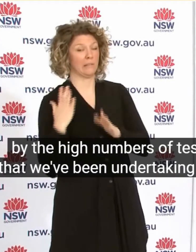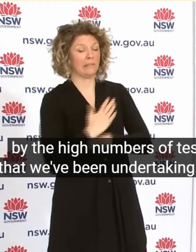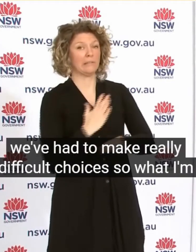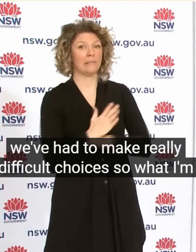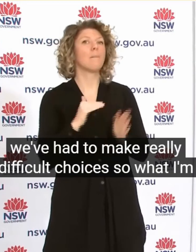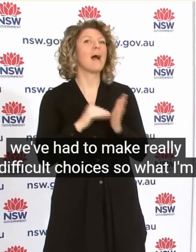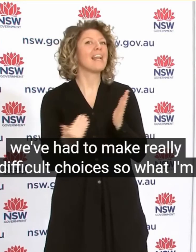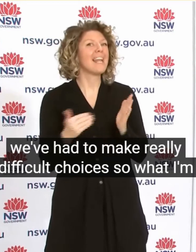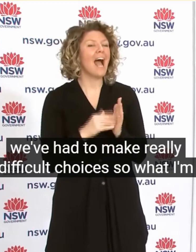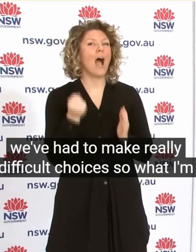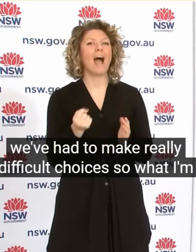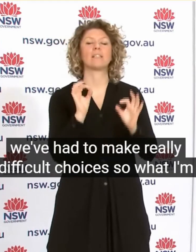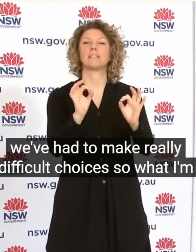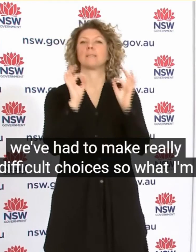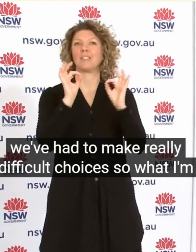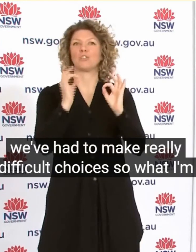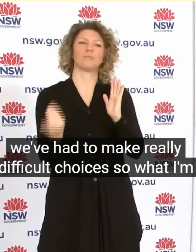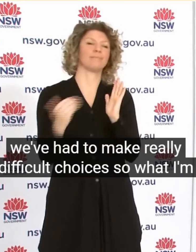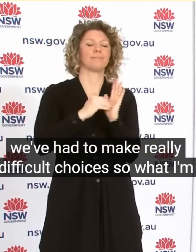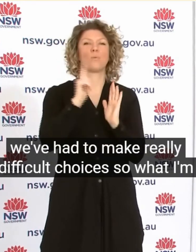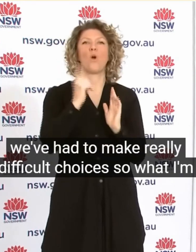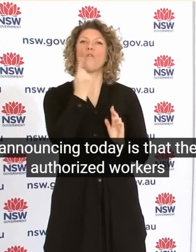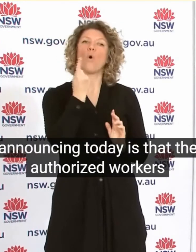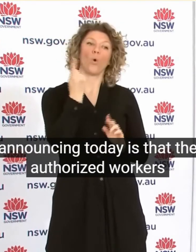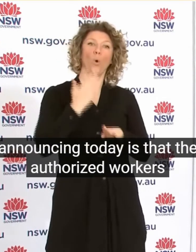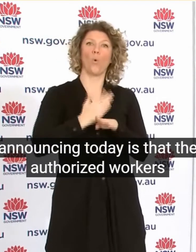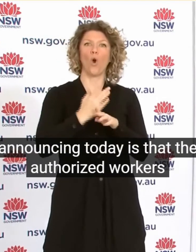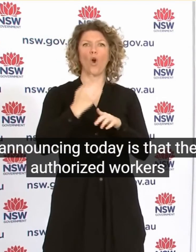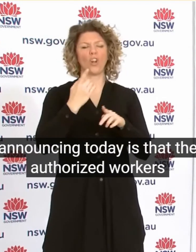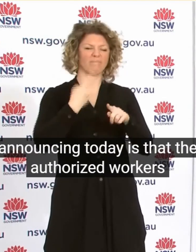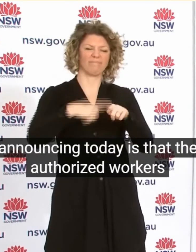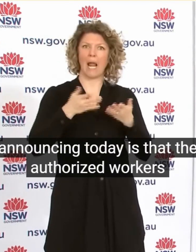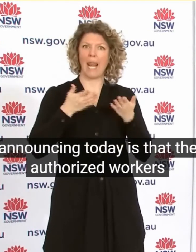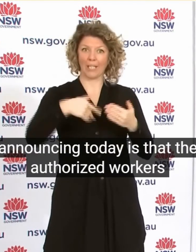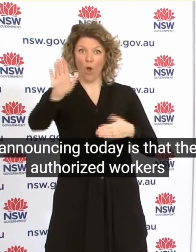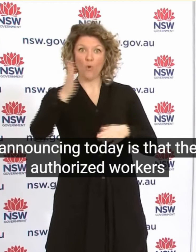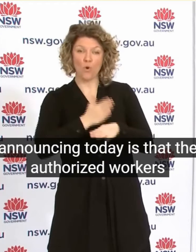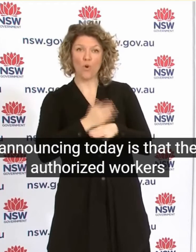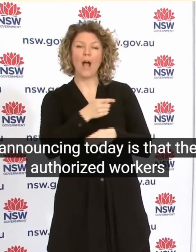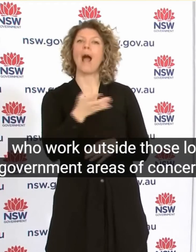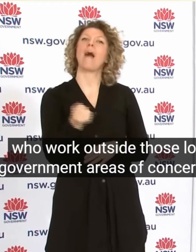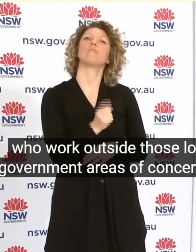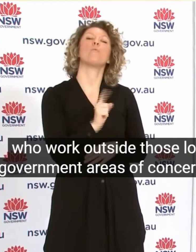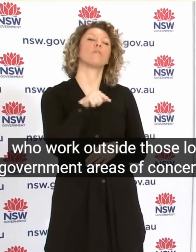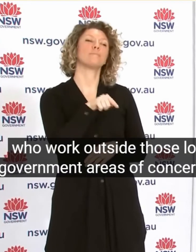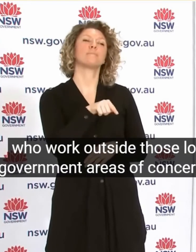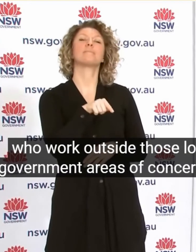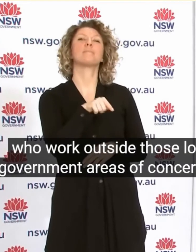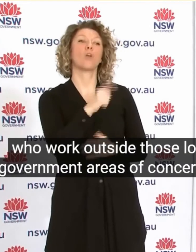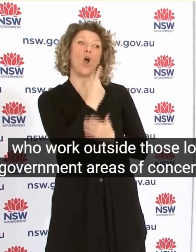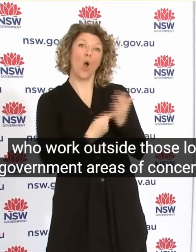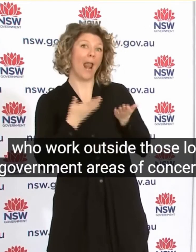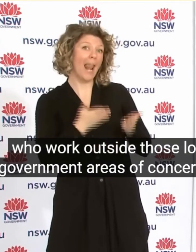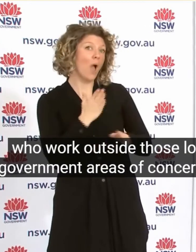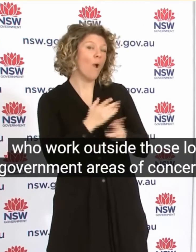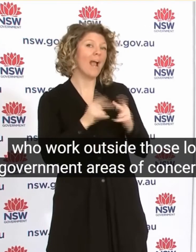Today Is That The Authorised Workers Who Work Outside Those Local Government Are Of Concern Are Only Permitted